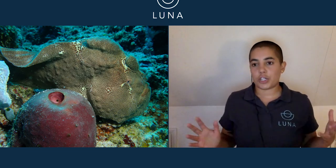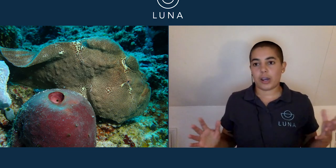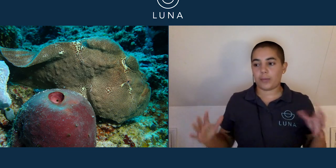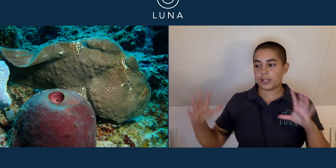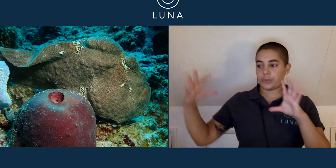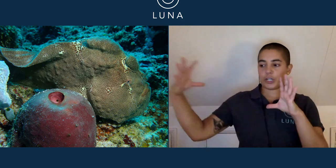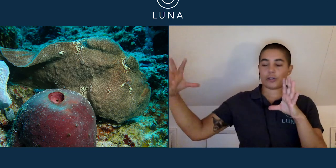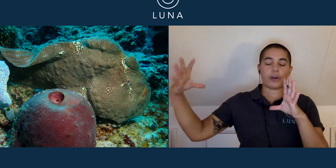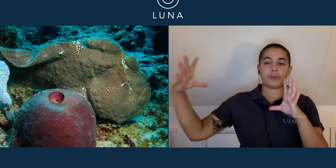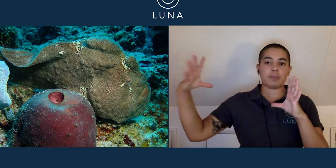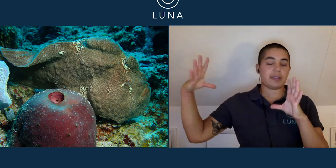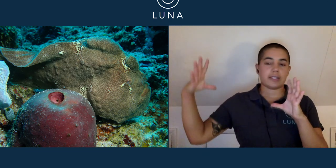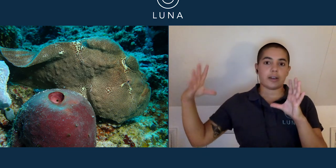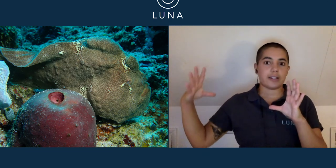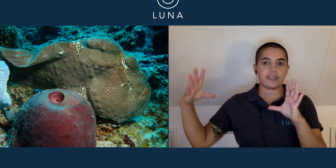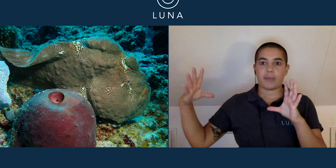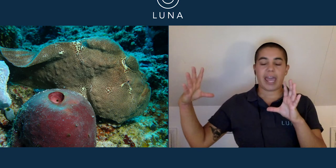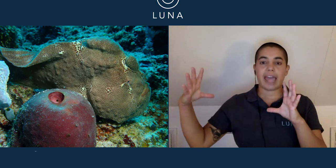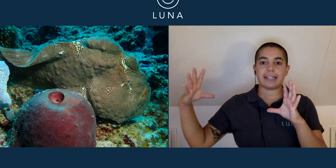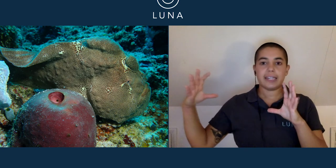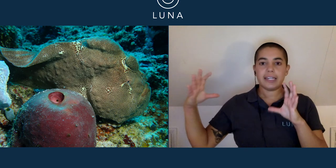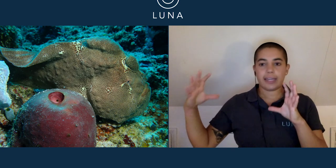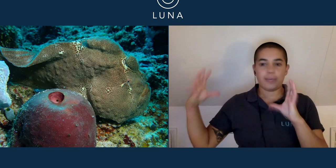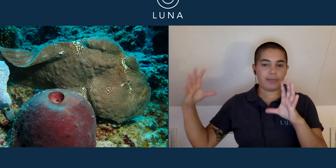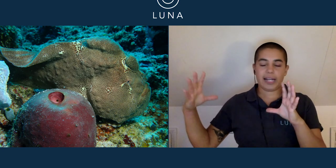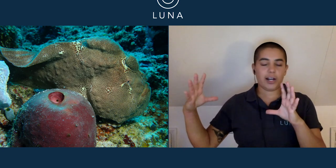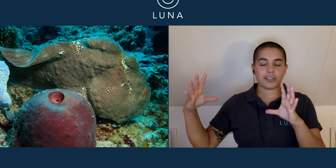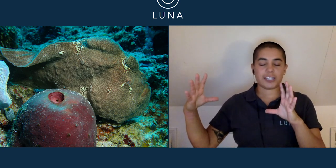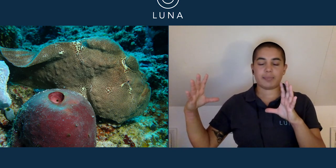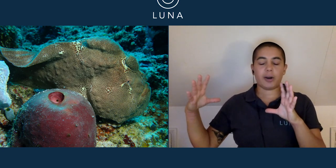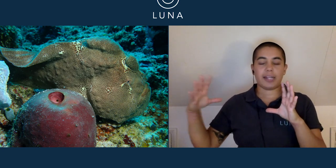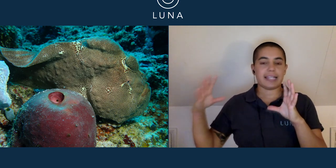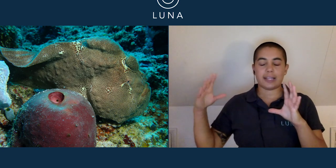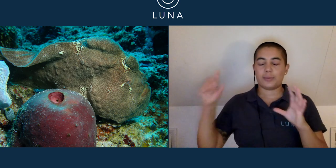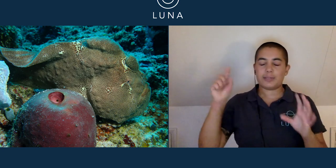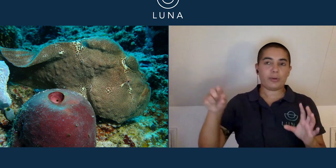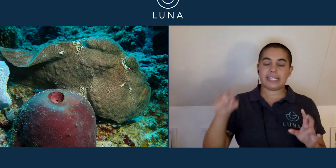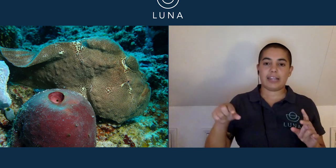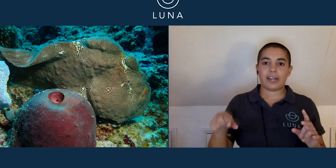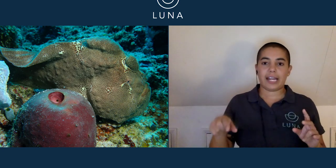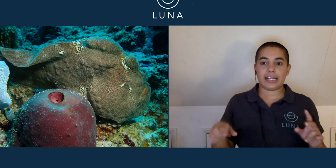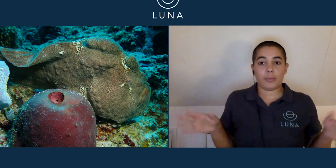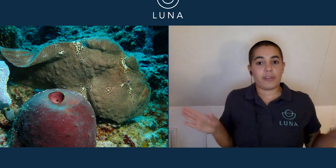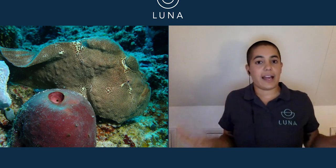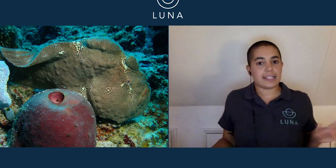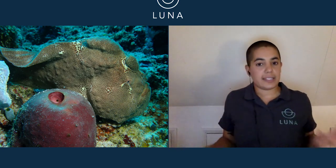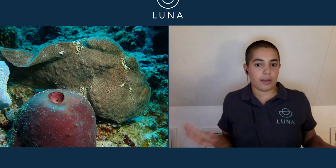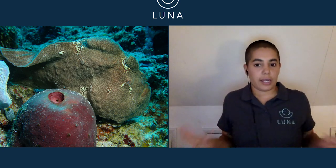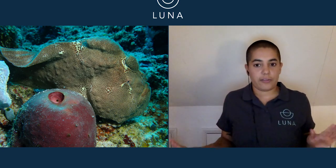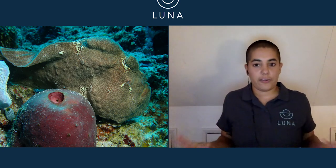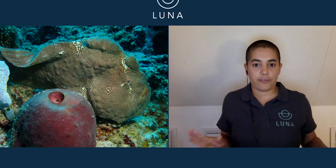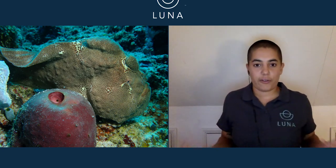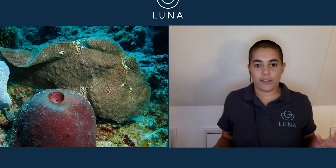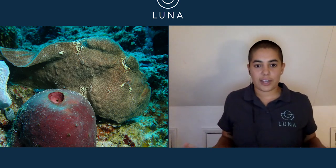giant ones, which can grow up to be the size of my head can be really hard to spot unless someone's pointing it right at you, but that's a sign for frog fish.